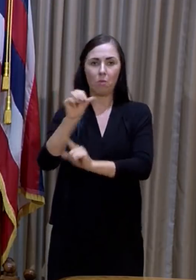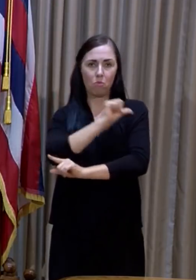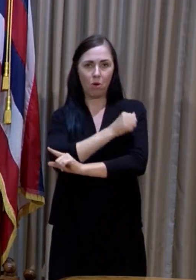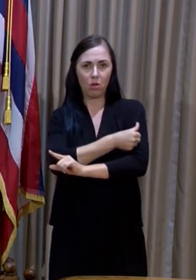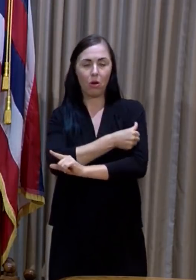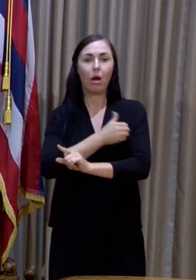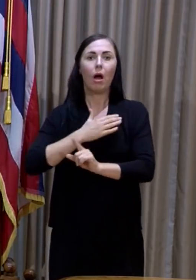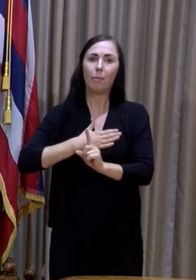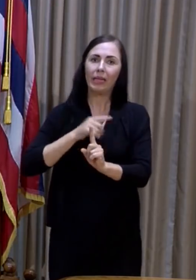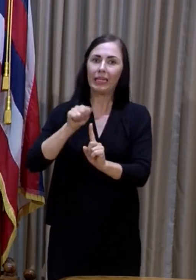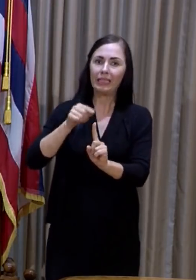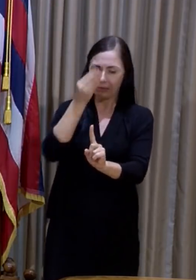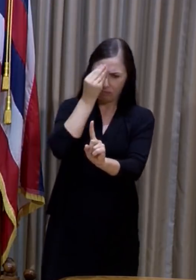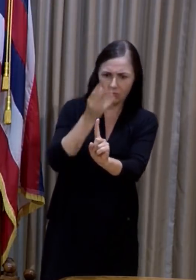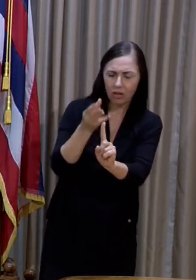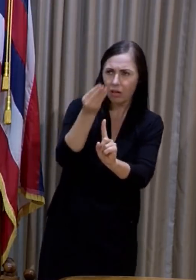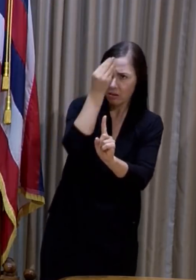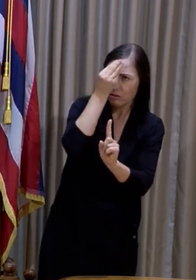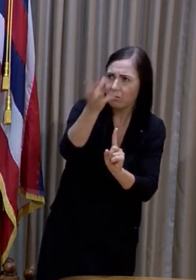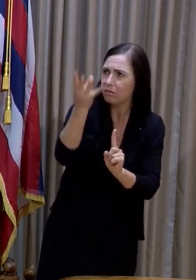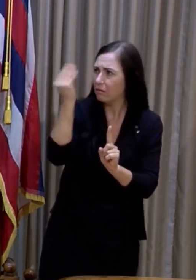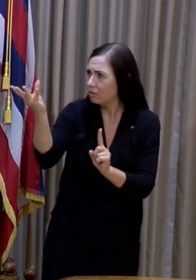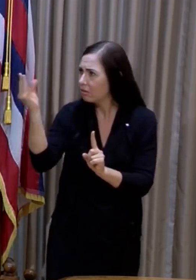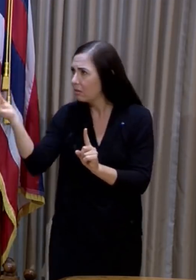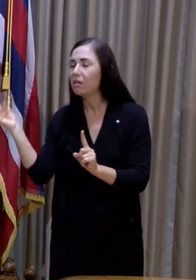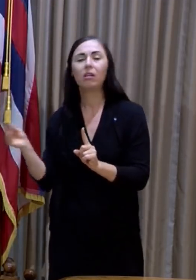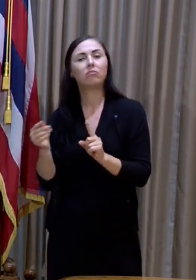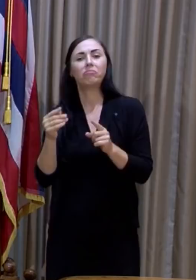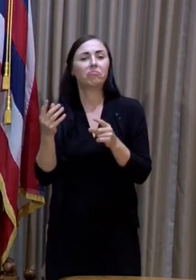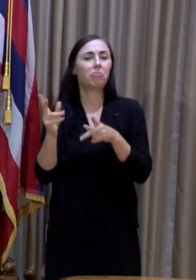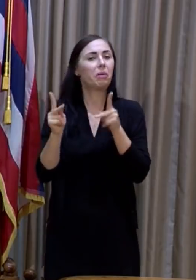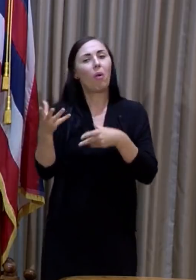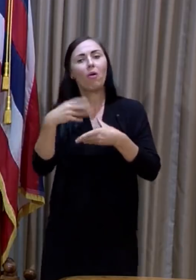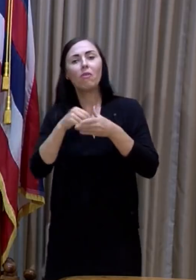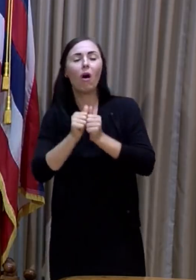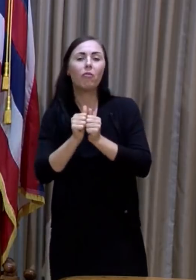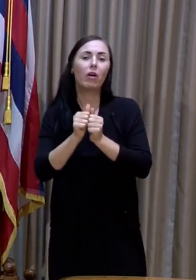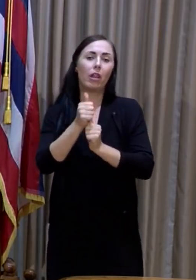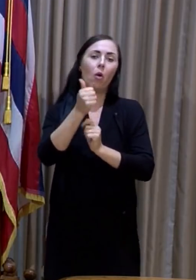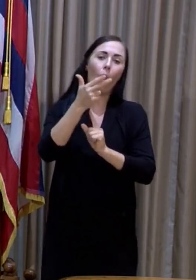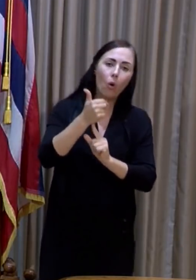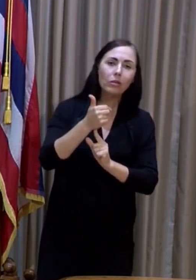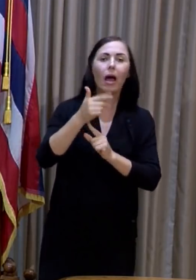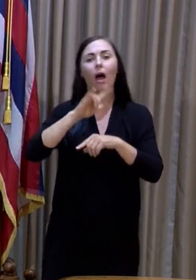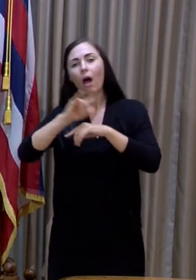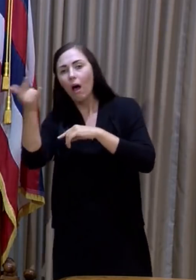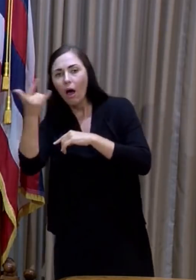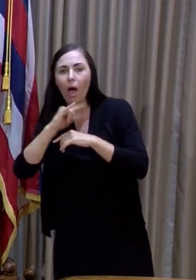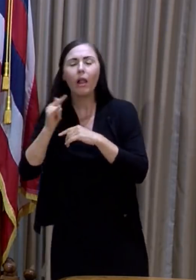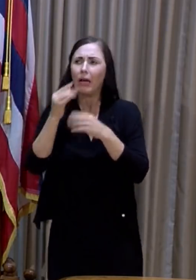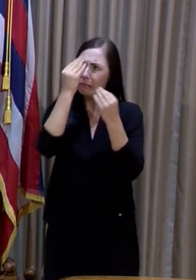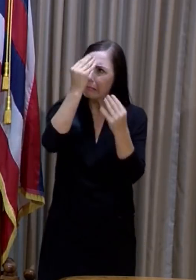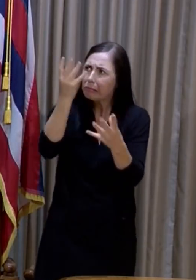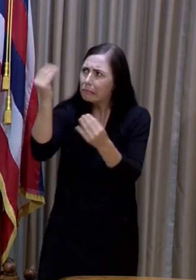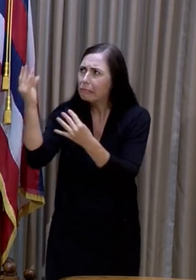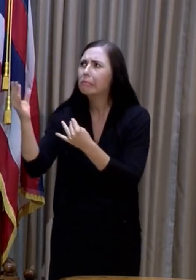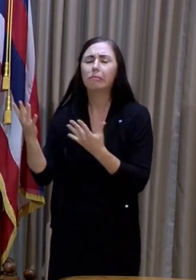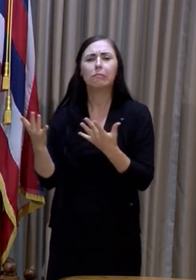inform those in the hospitality industry about what the current situation is,